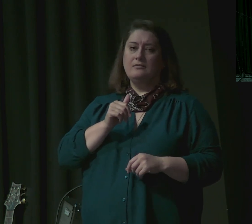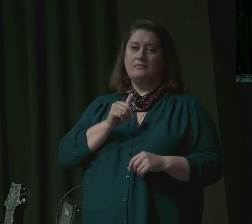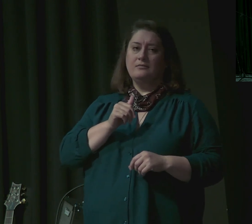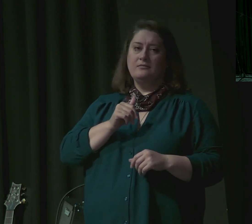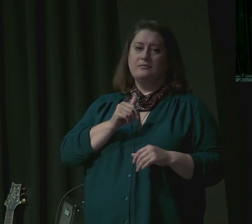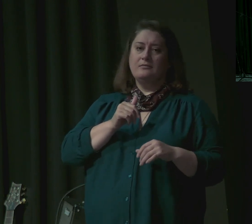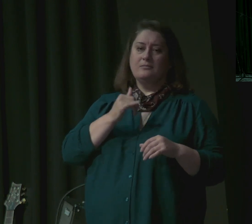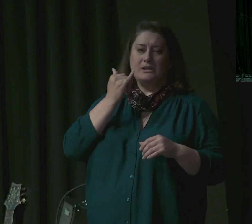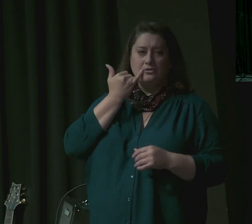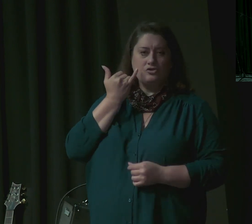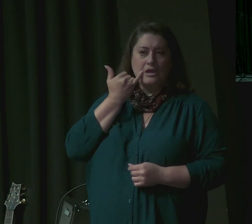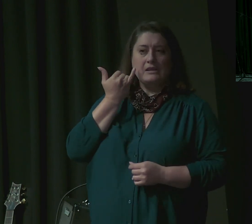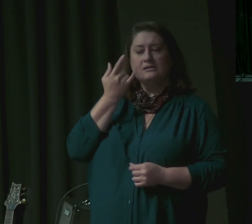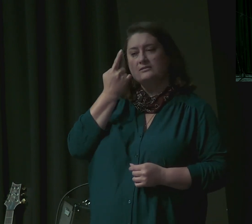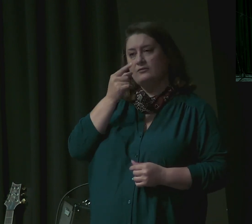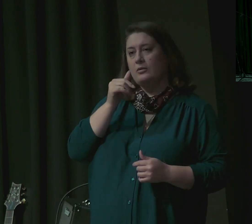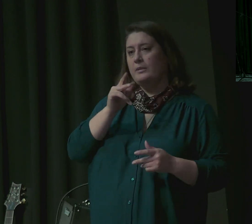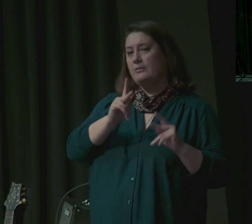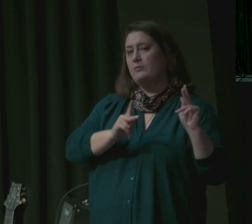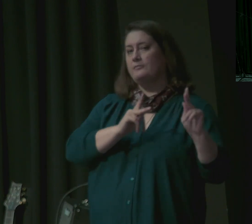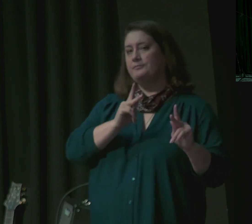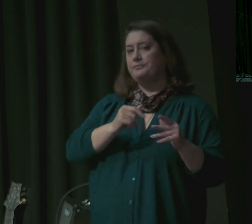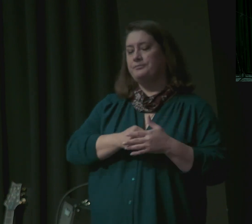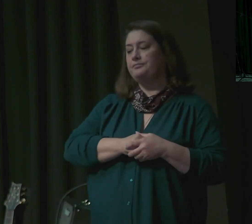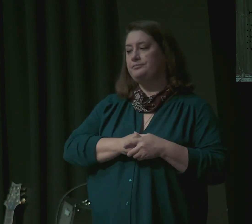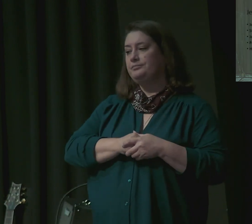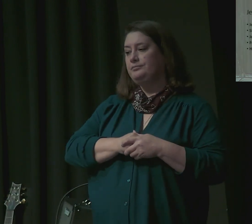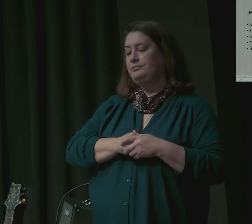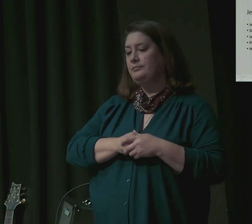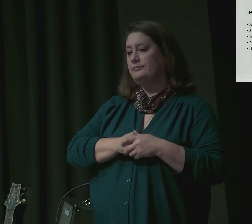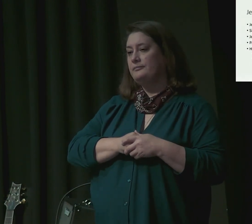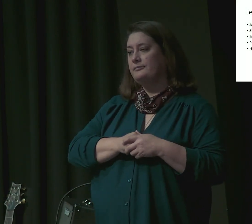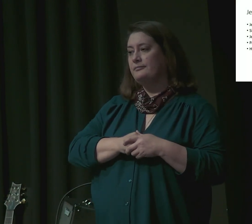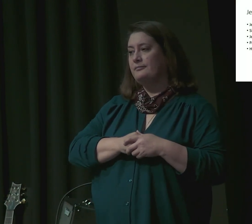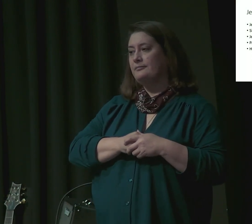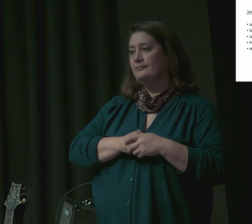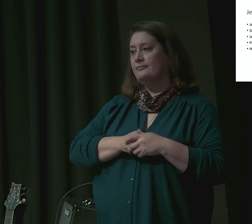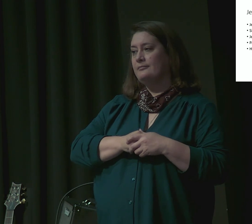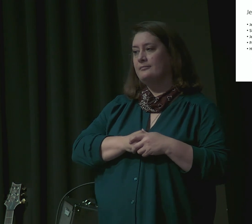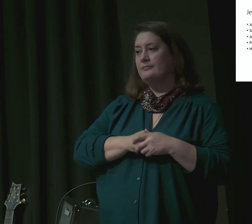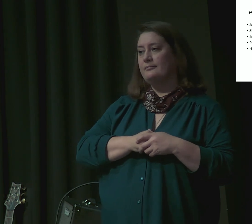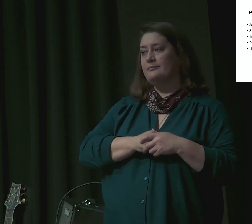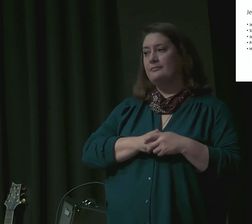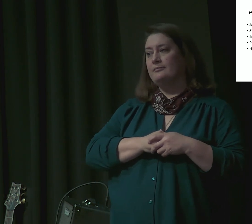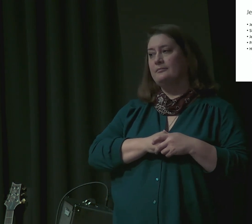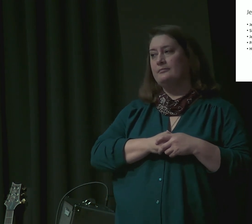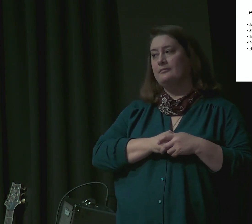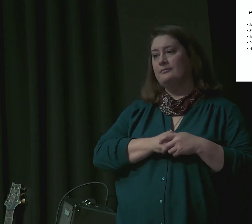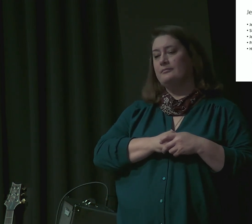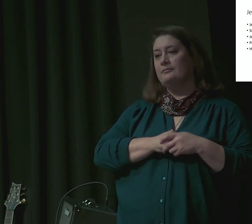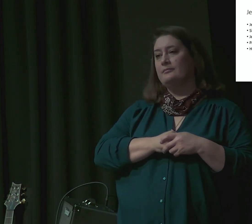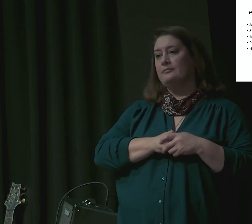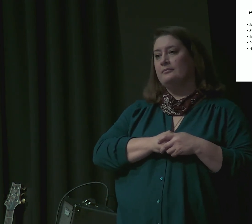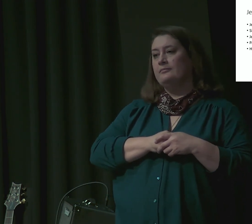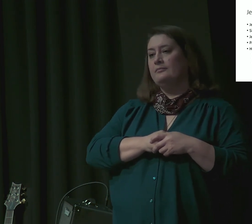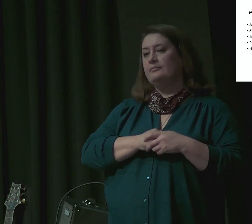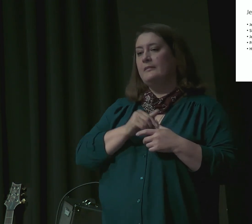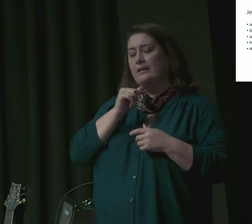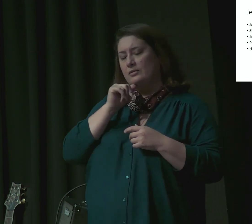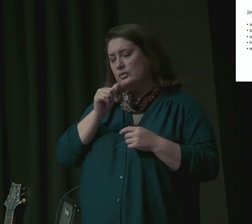received don't organize your life to satisfy the desires of the old person